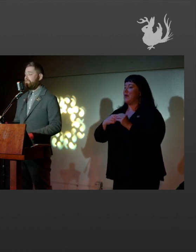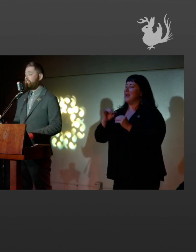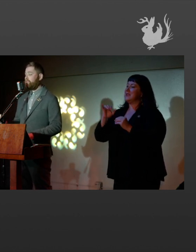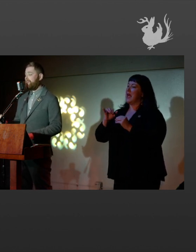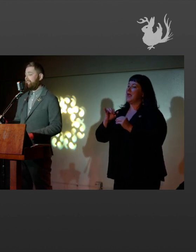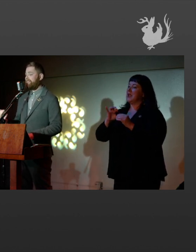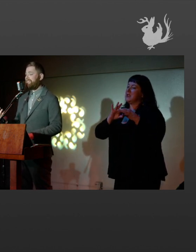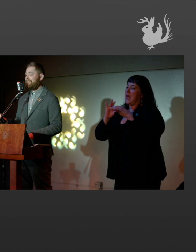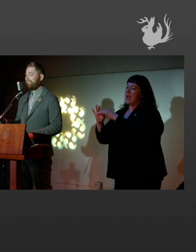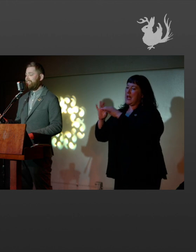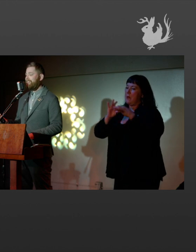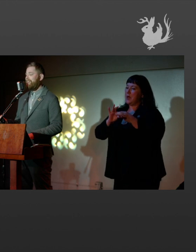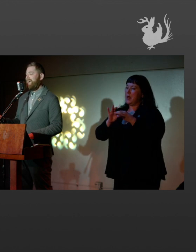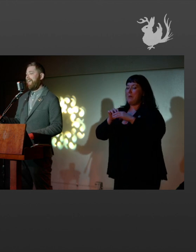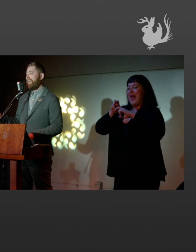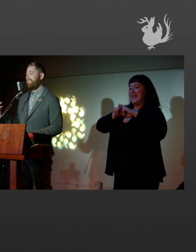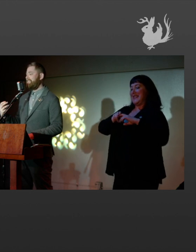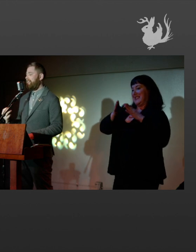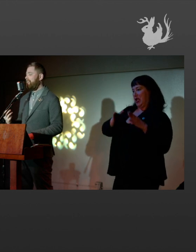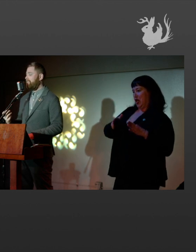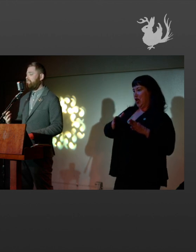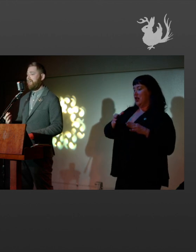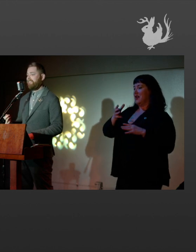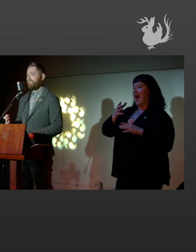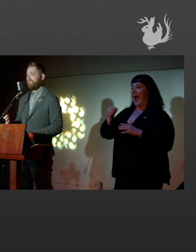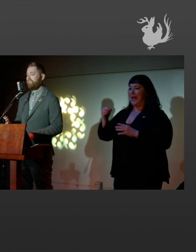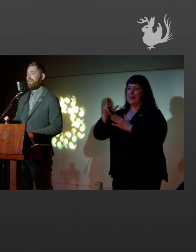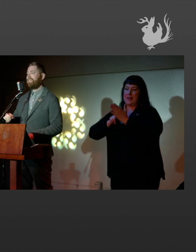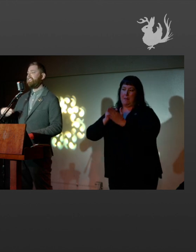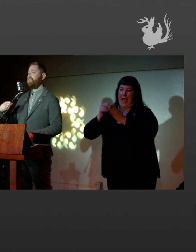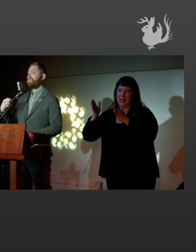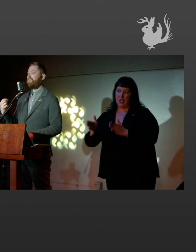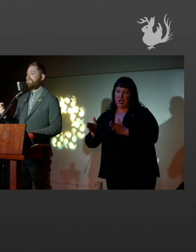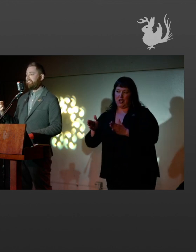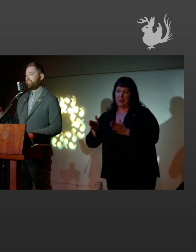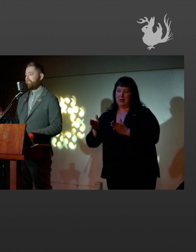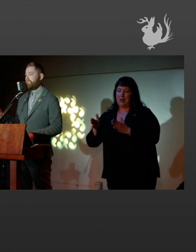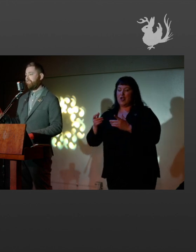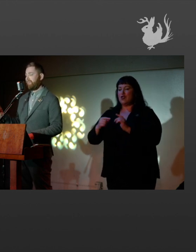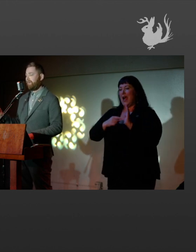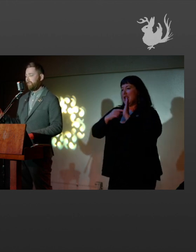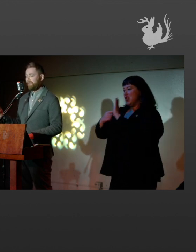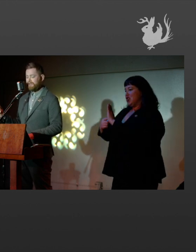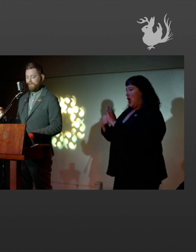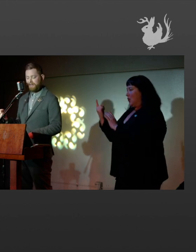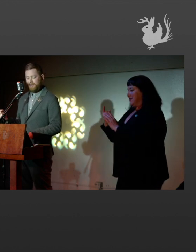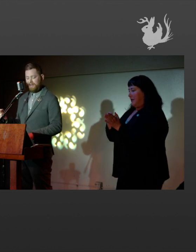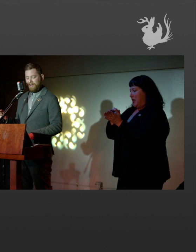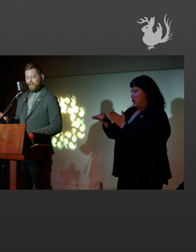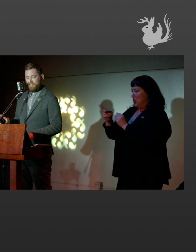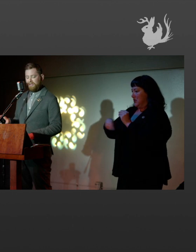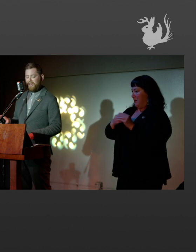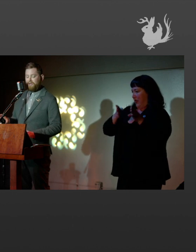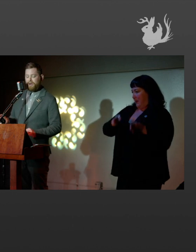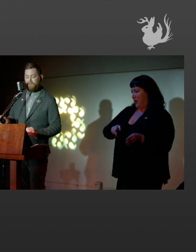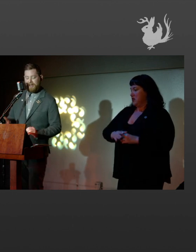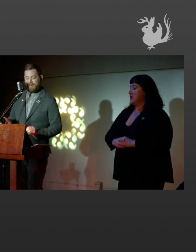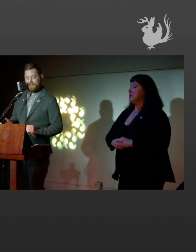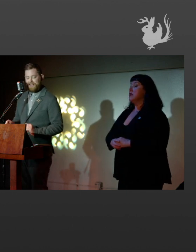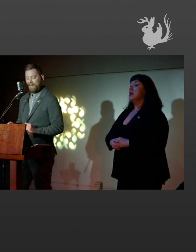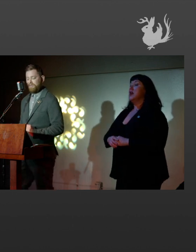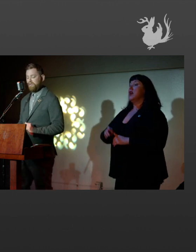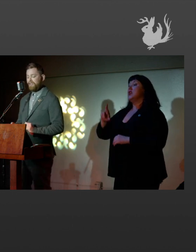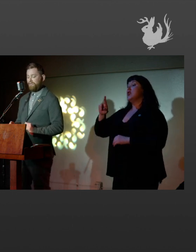collaboration between the sitter and the painter, trying to show some essential truth about that person. So looking at